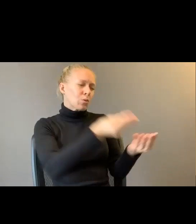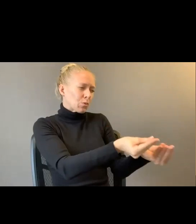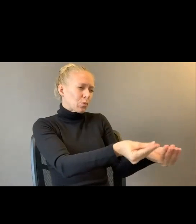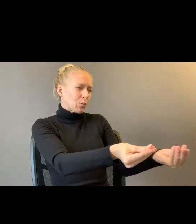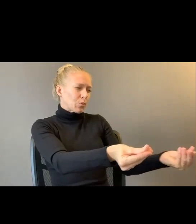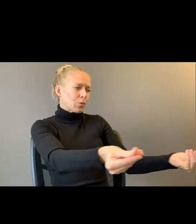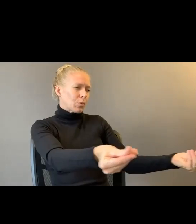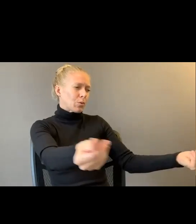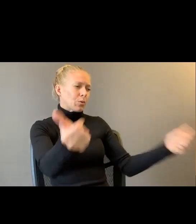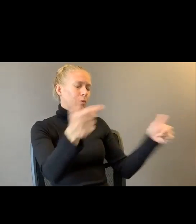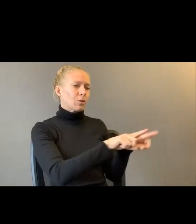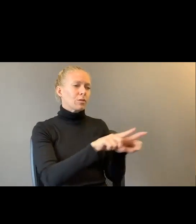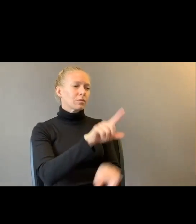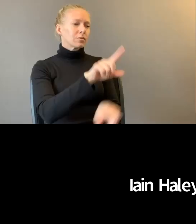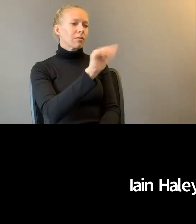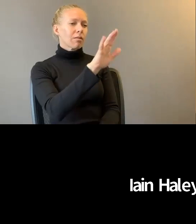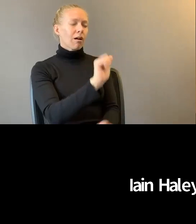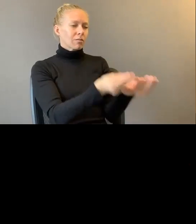Thank you so much.